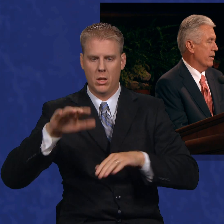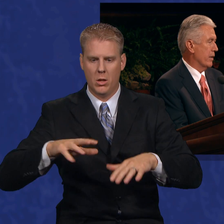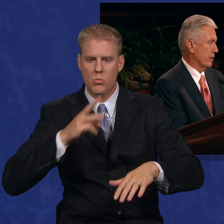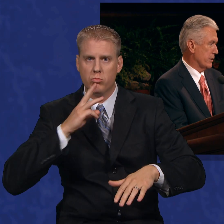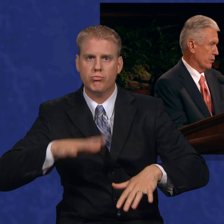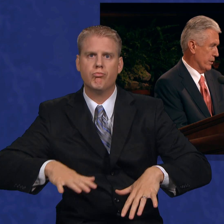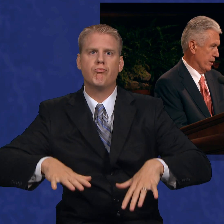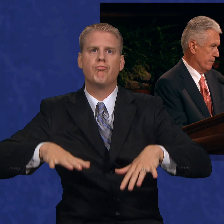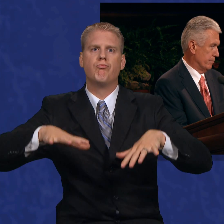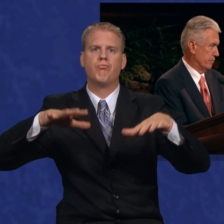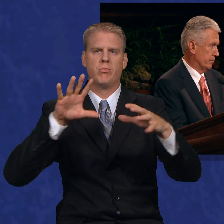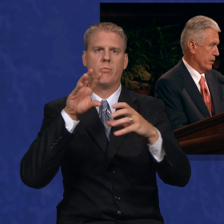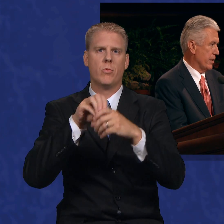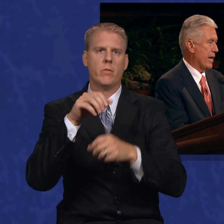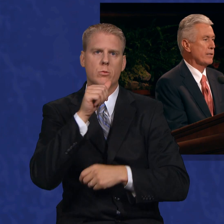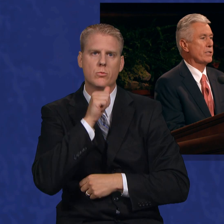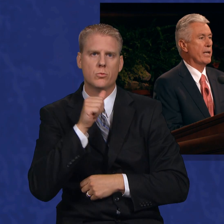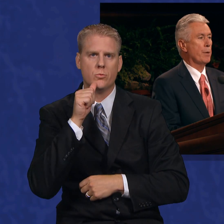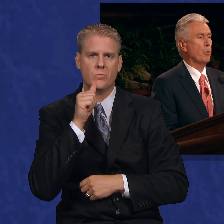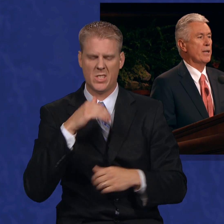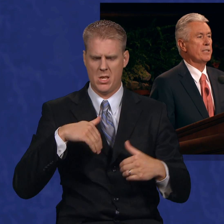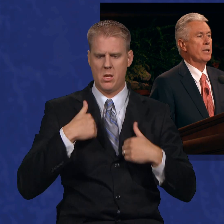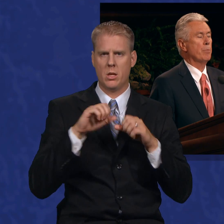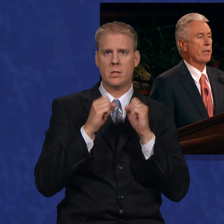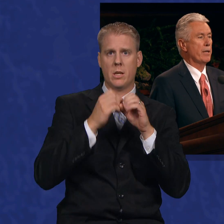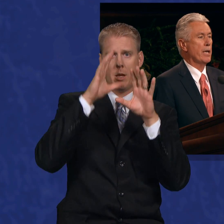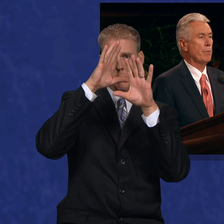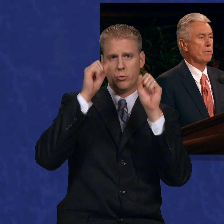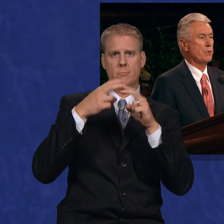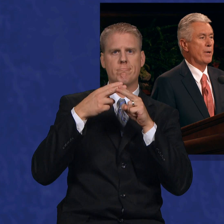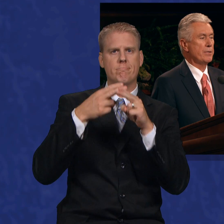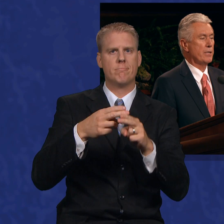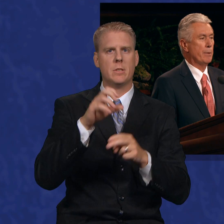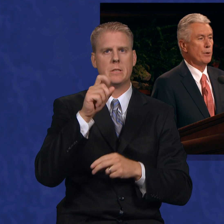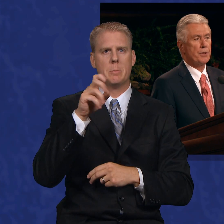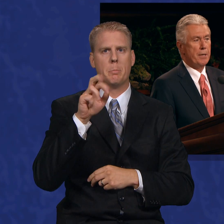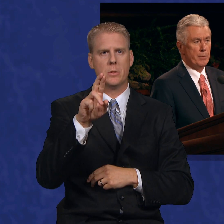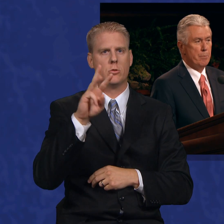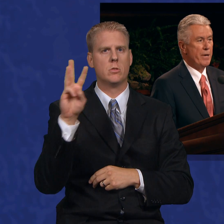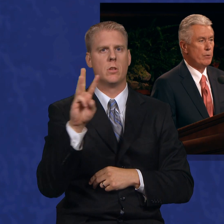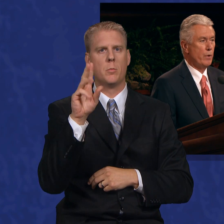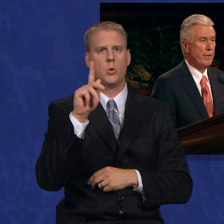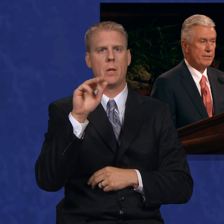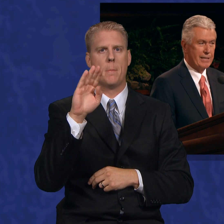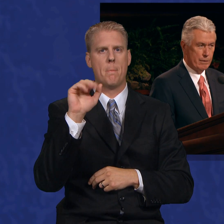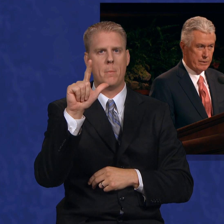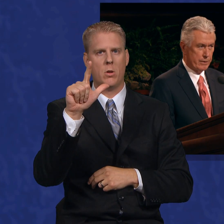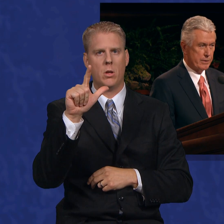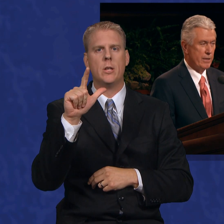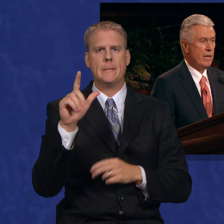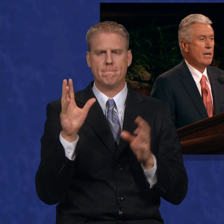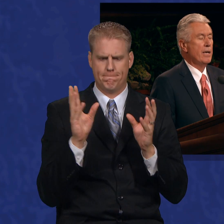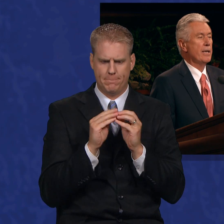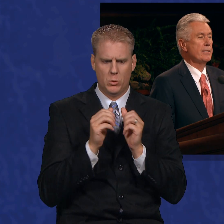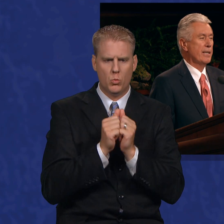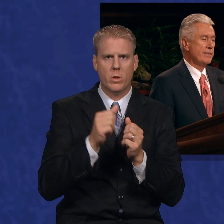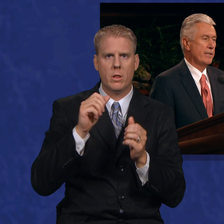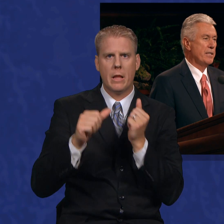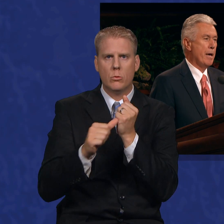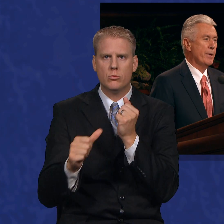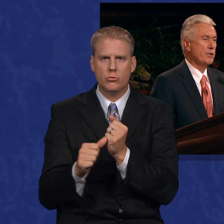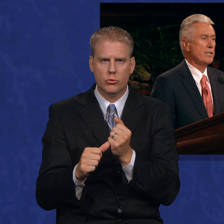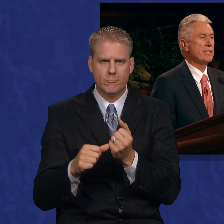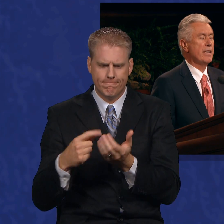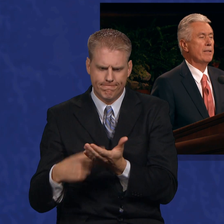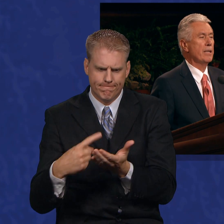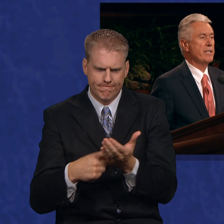in Arizona. A young stake president by the name of Spencer W. Kimball met with his counselors, assessed